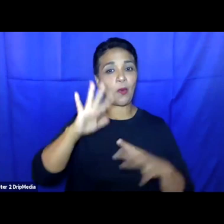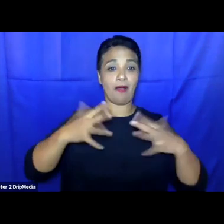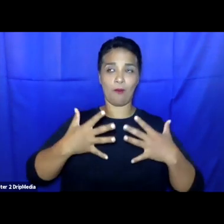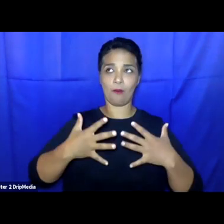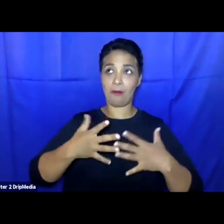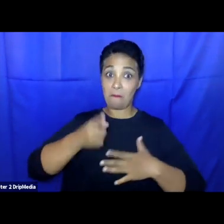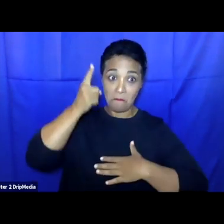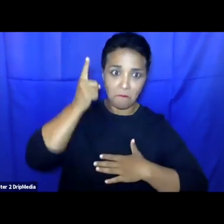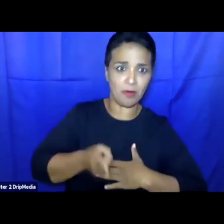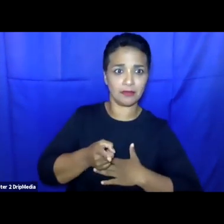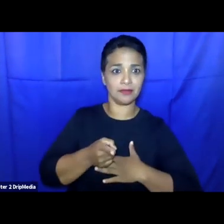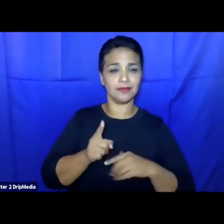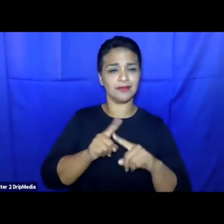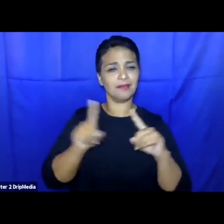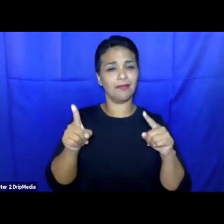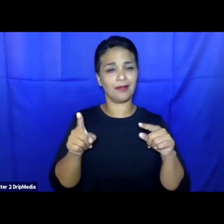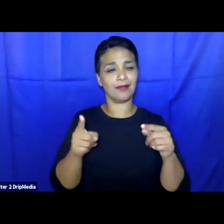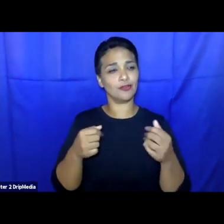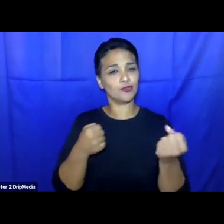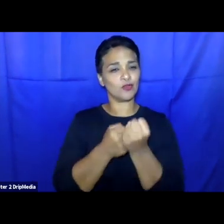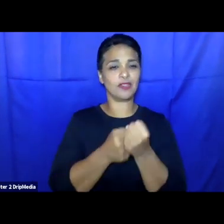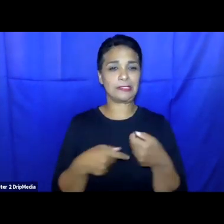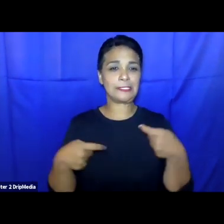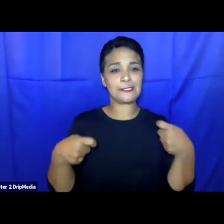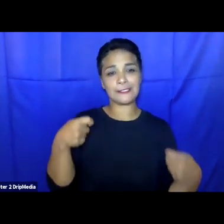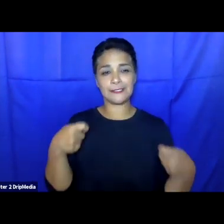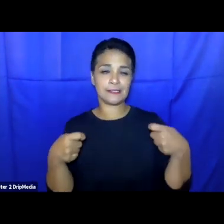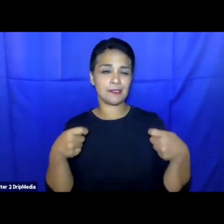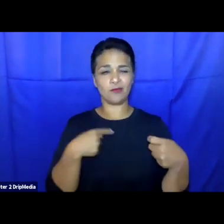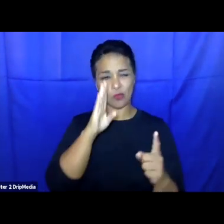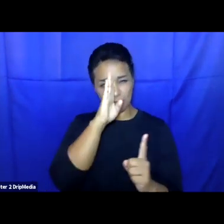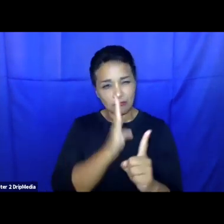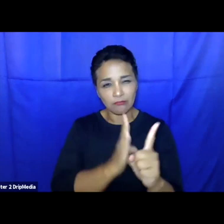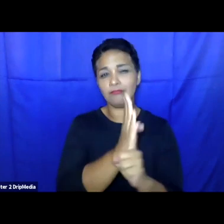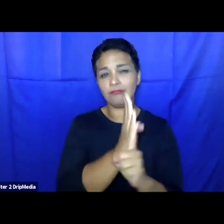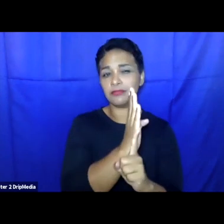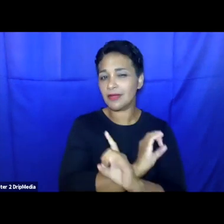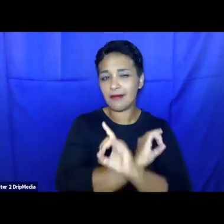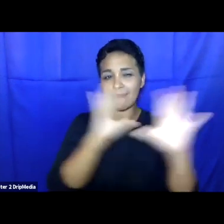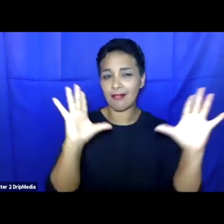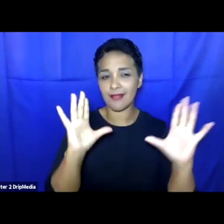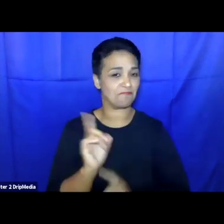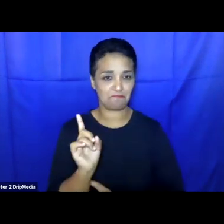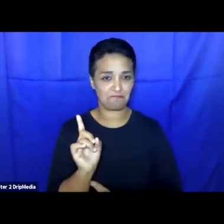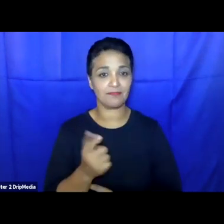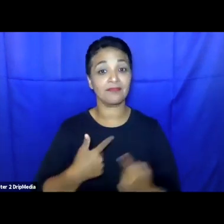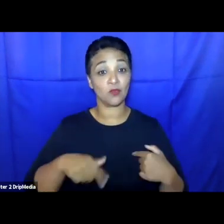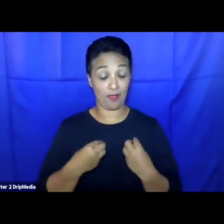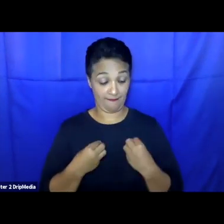flexible solidarity, you know, it's coercing virtue. We have this kind of model of solidarity